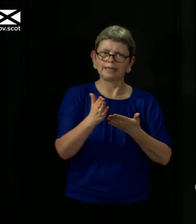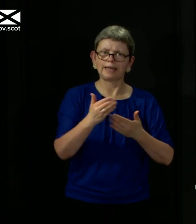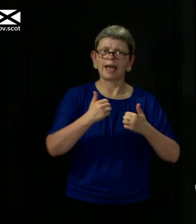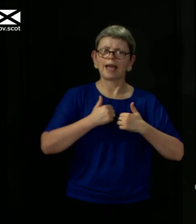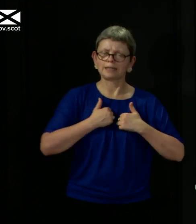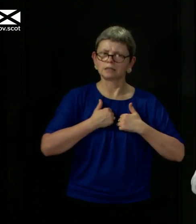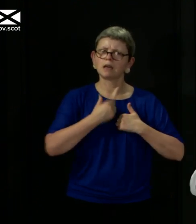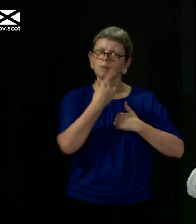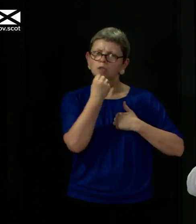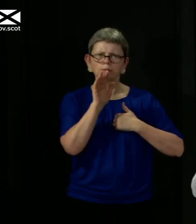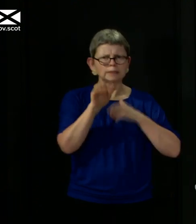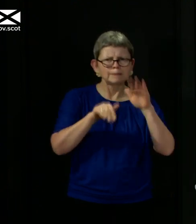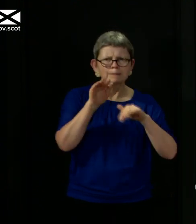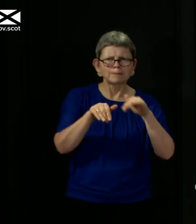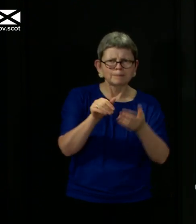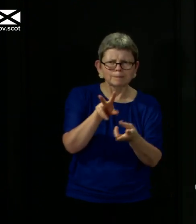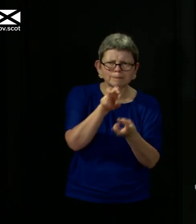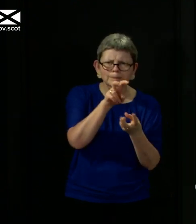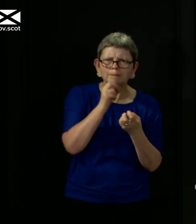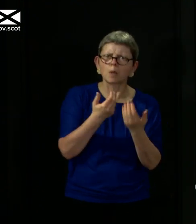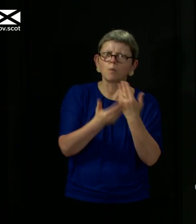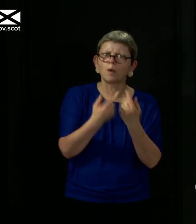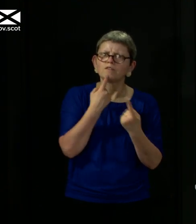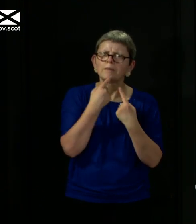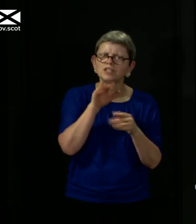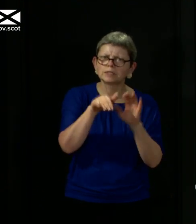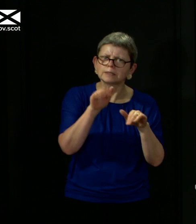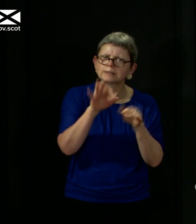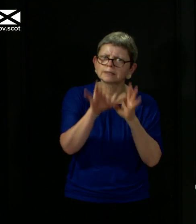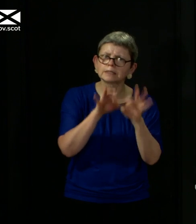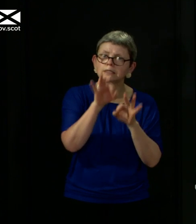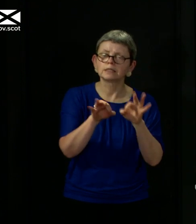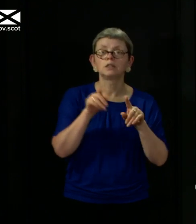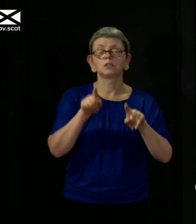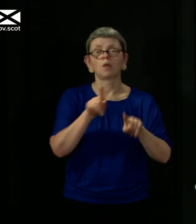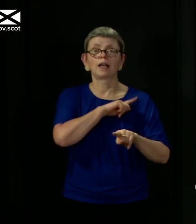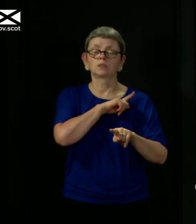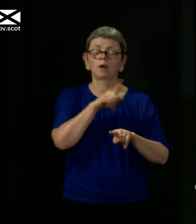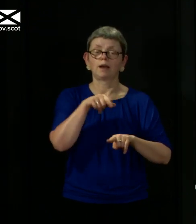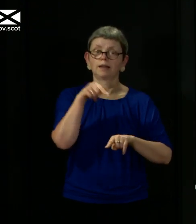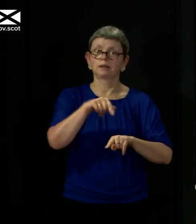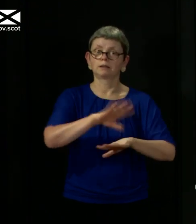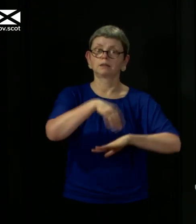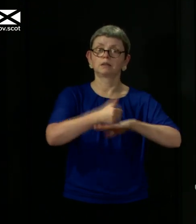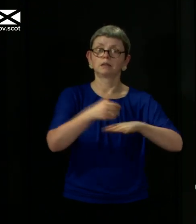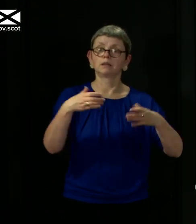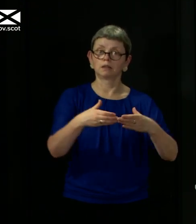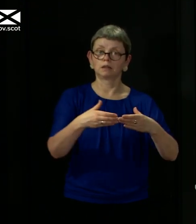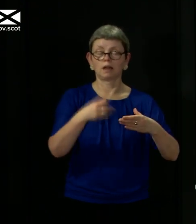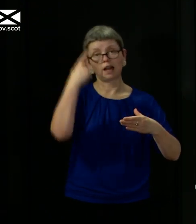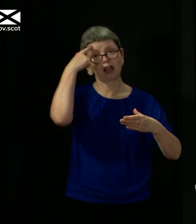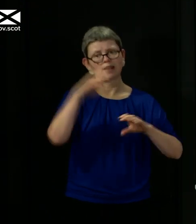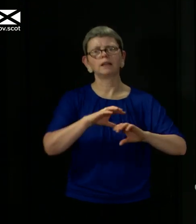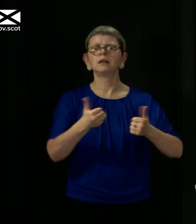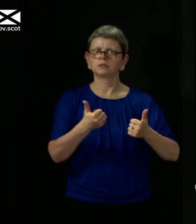to interrogate that advice that led us to the position. We're now with the CMO advisory group here, which I think is a solid and sound